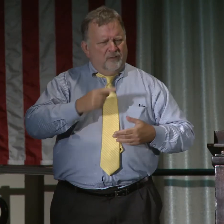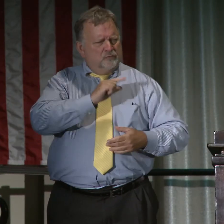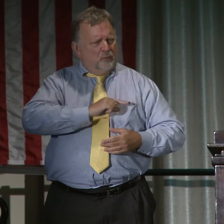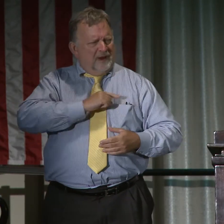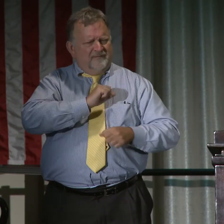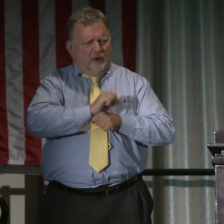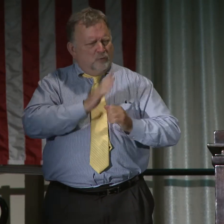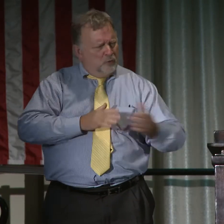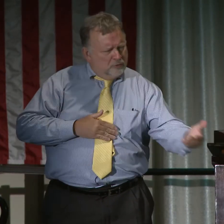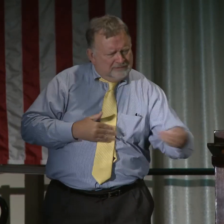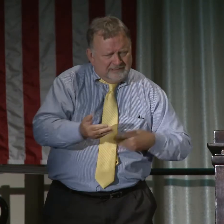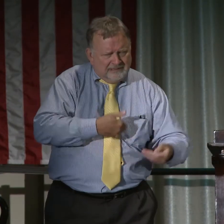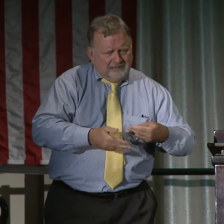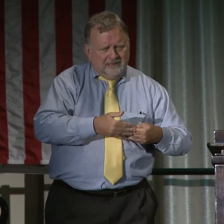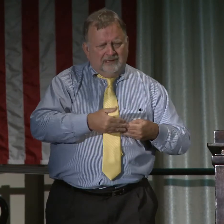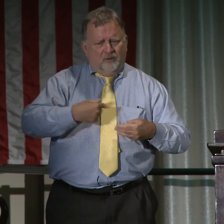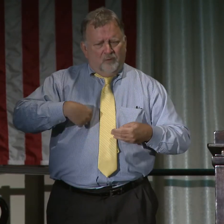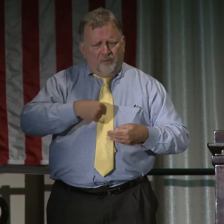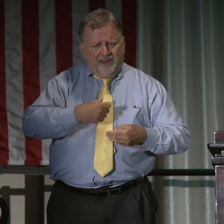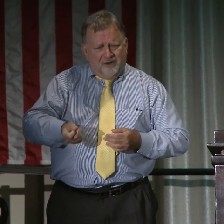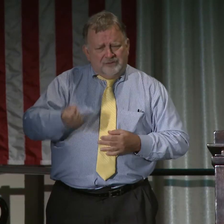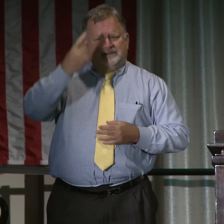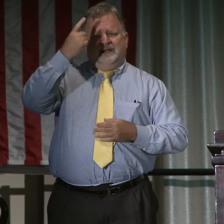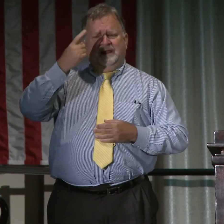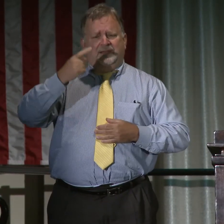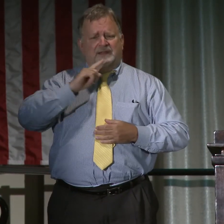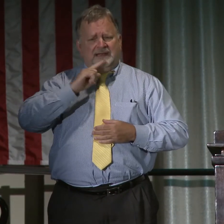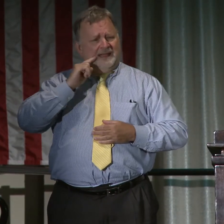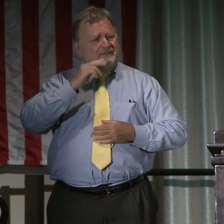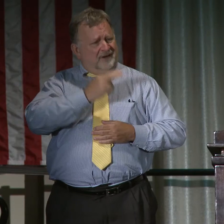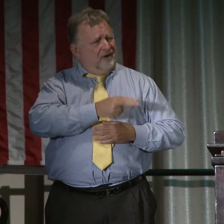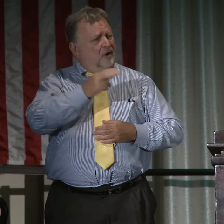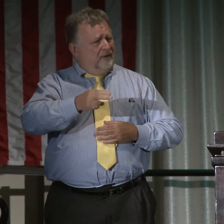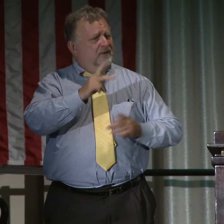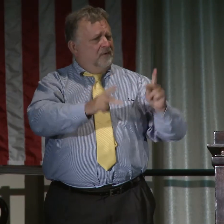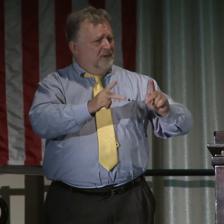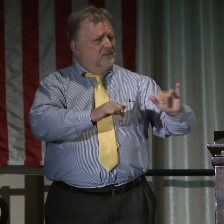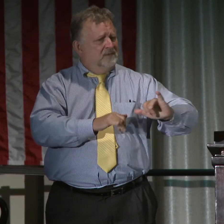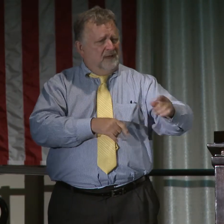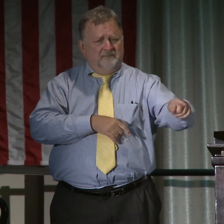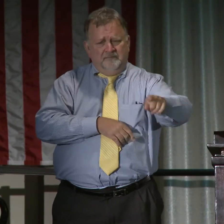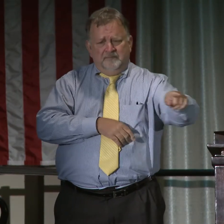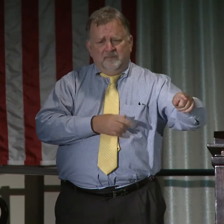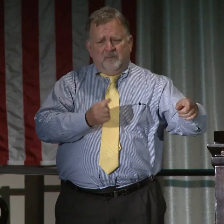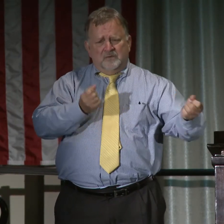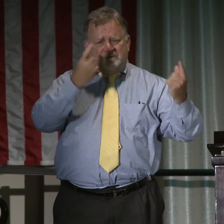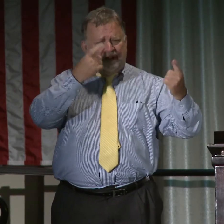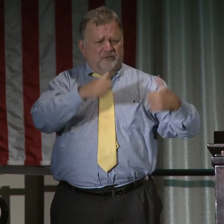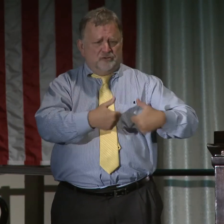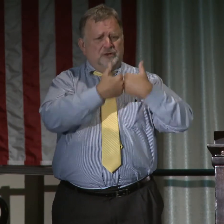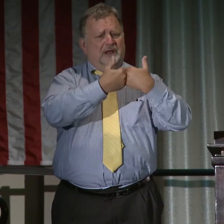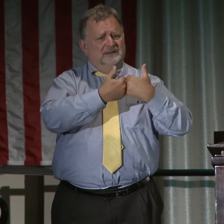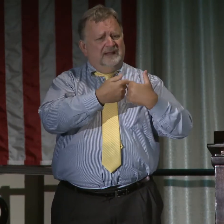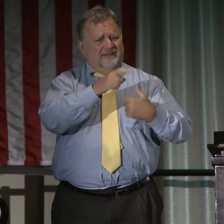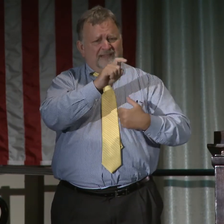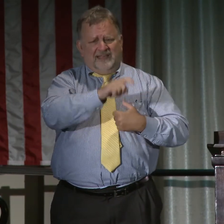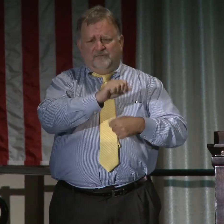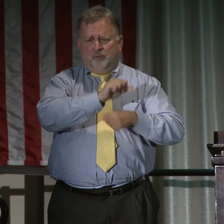resources that enable them to train and to hire these qualified workers. We also understand that the deaf and hard of hearing